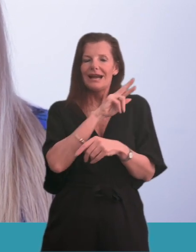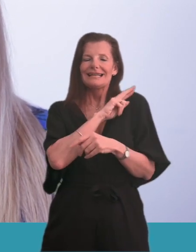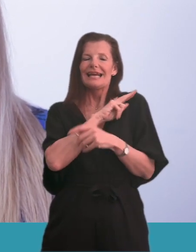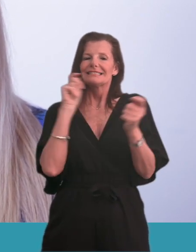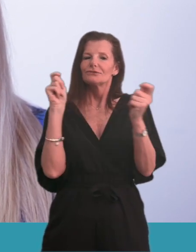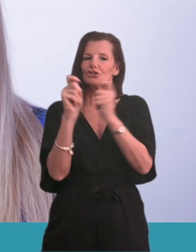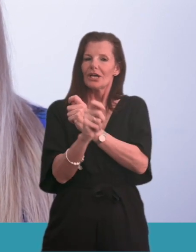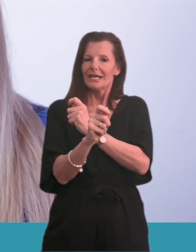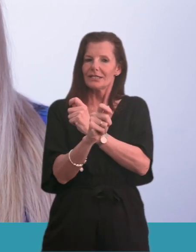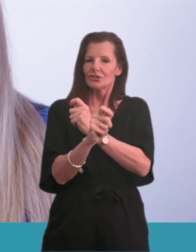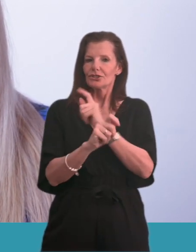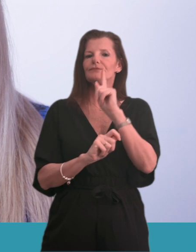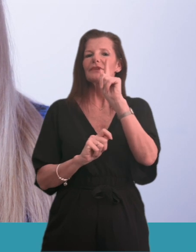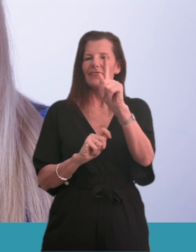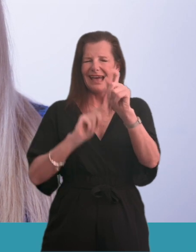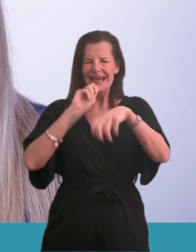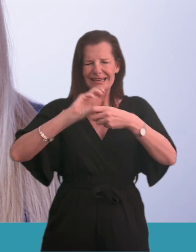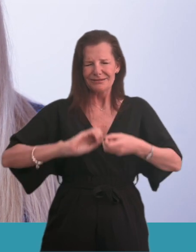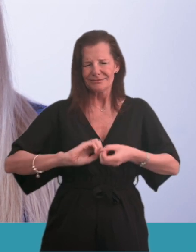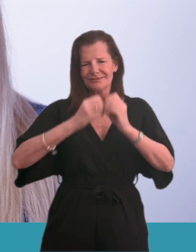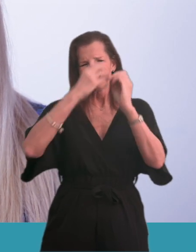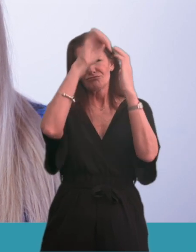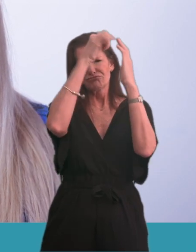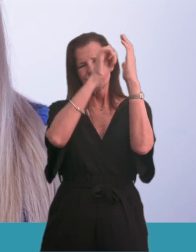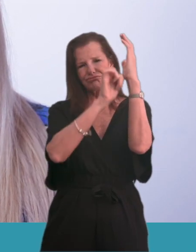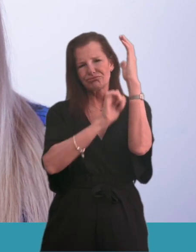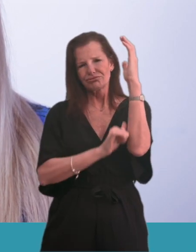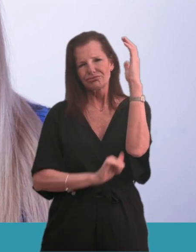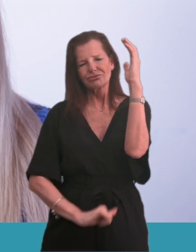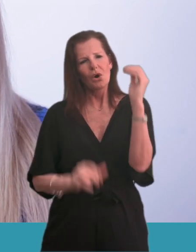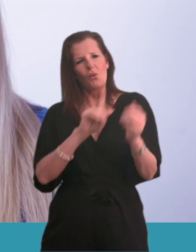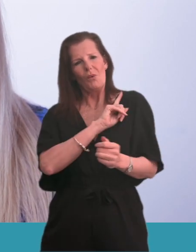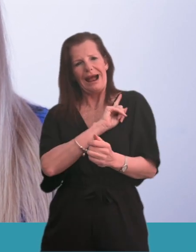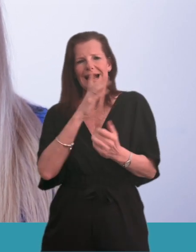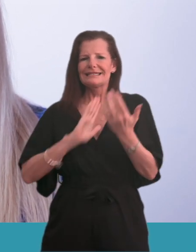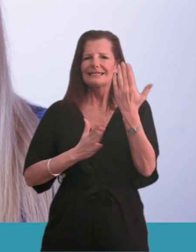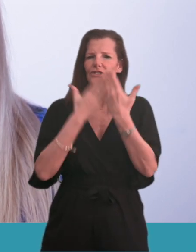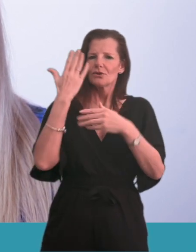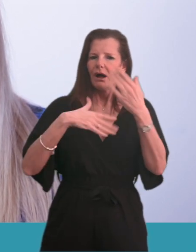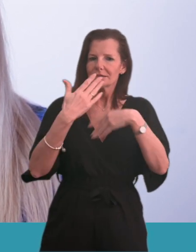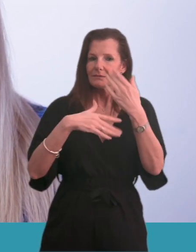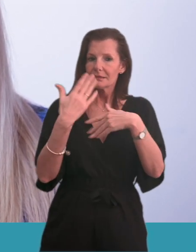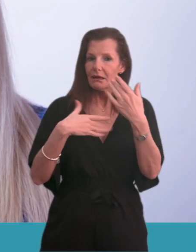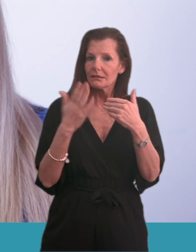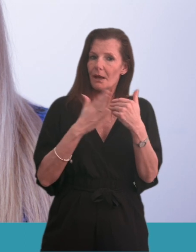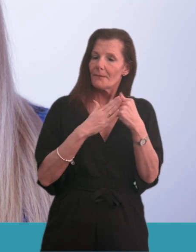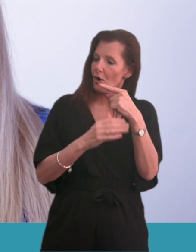change. Then we developed a long list of proposals for better new hospital facilities. Read more at